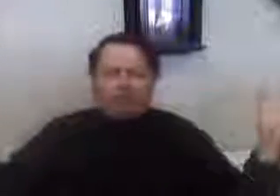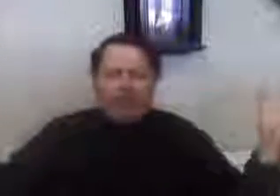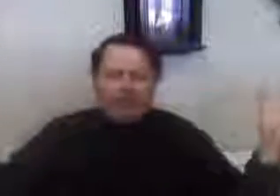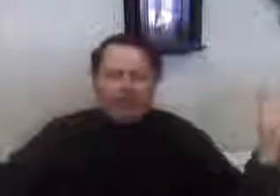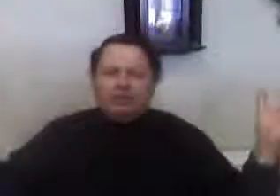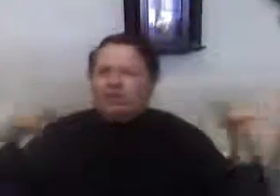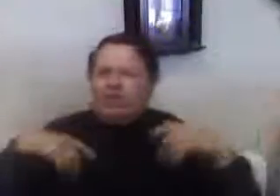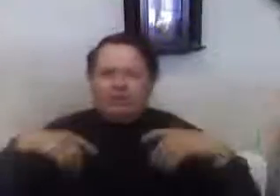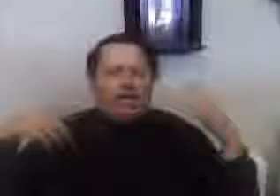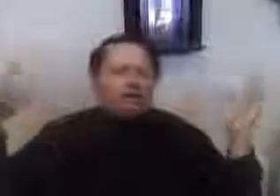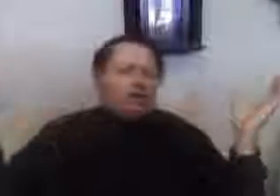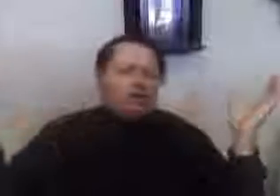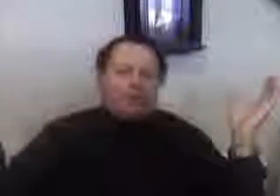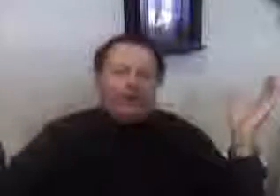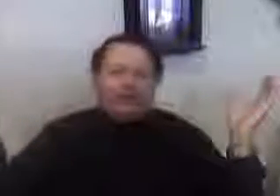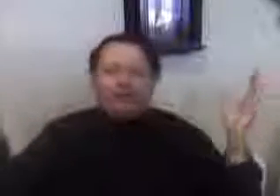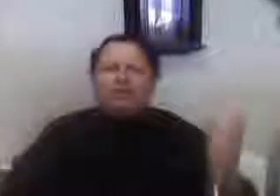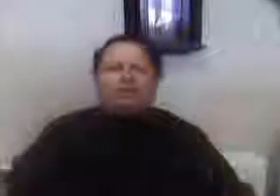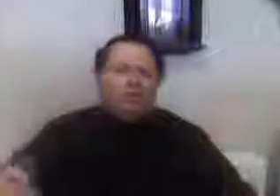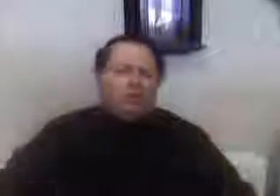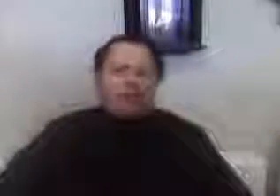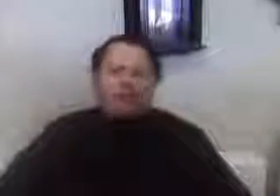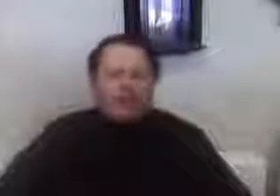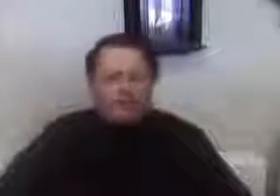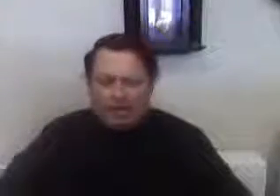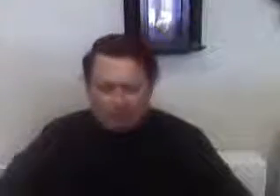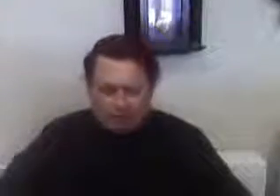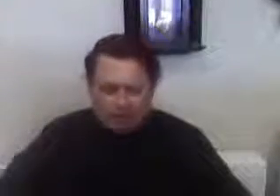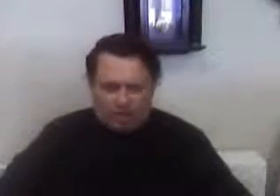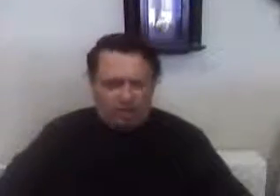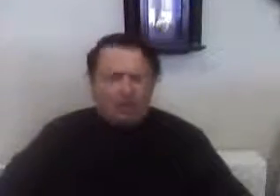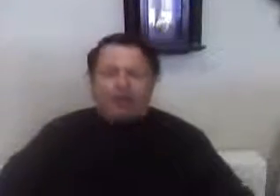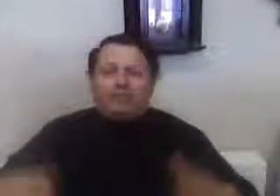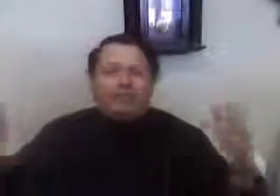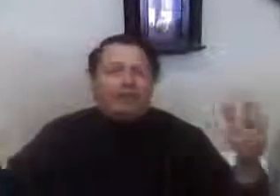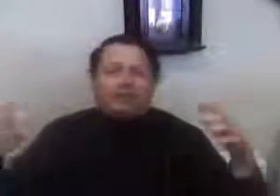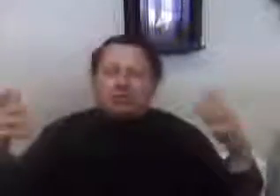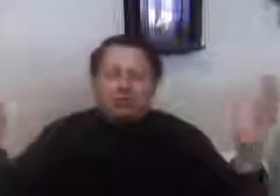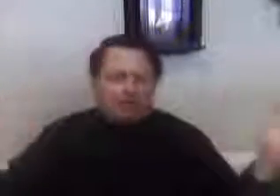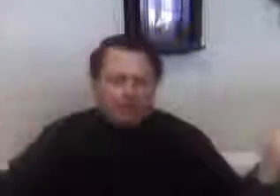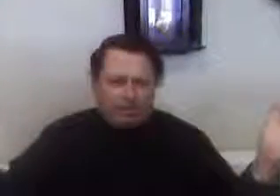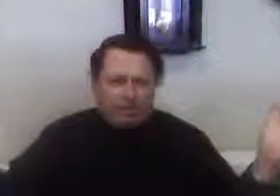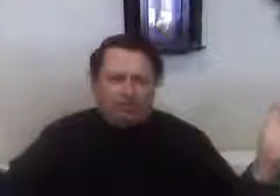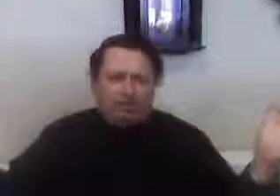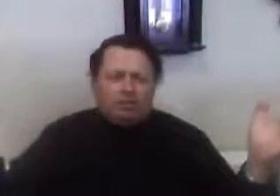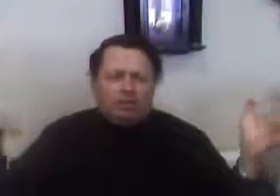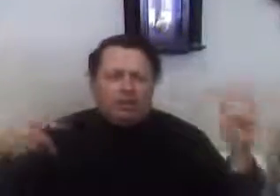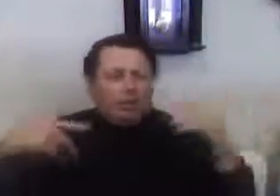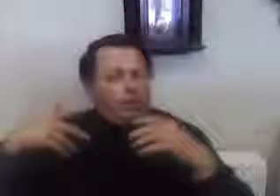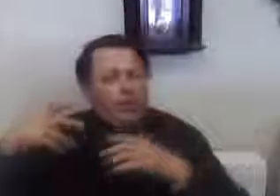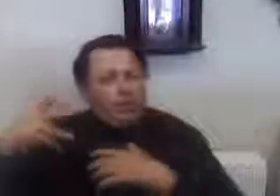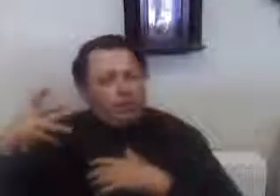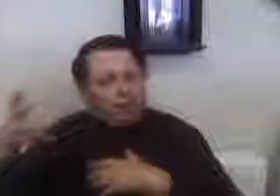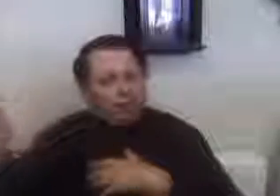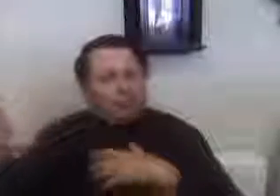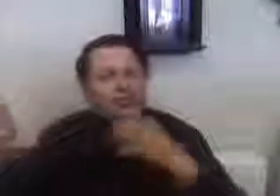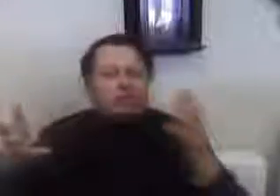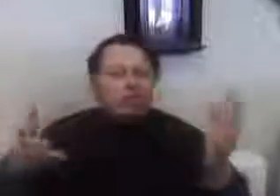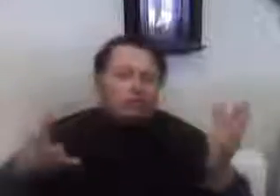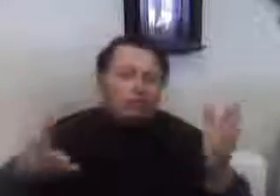profit. He takes all the profit, the workers get nothing, sharing none of the wealth, sharing nothing. And the way workers get to share their